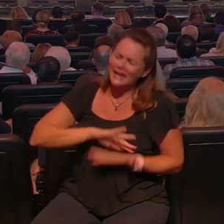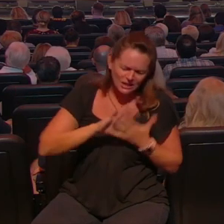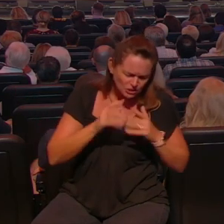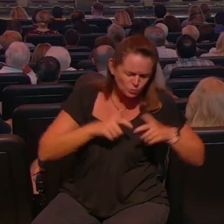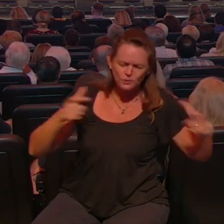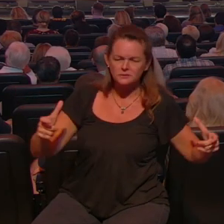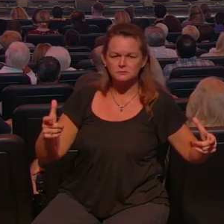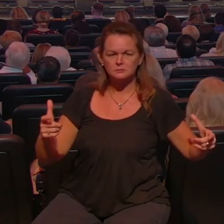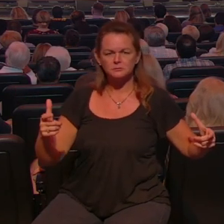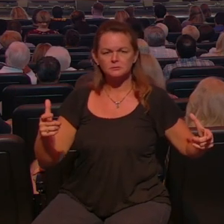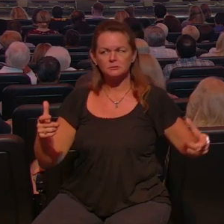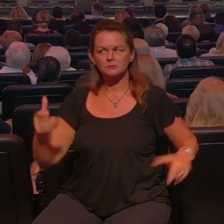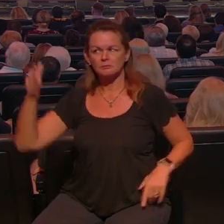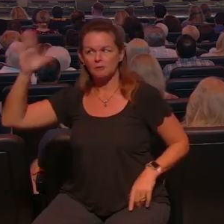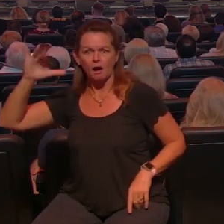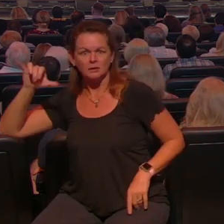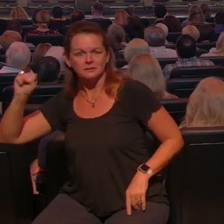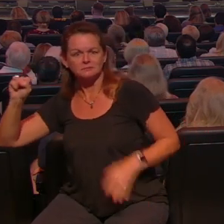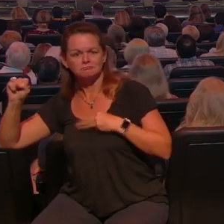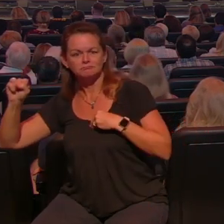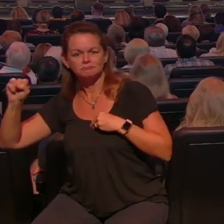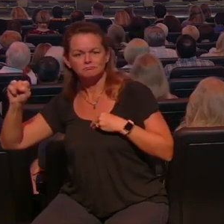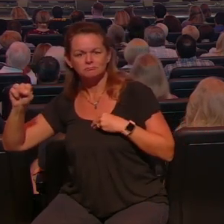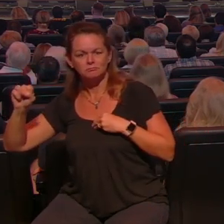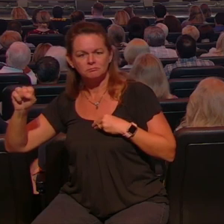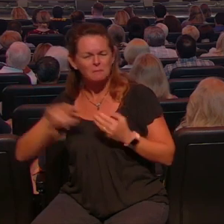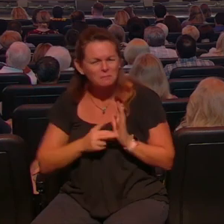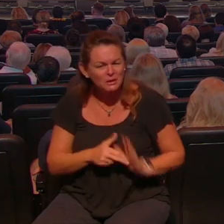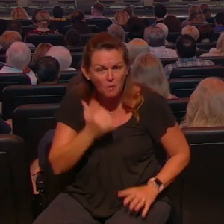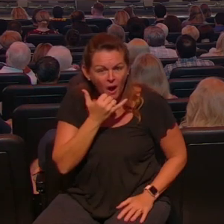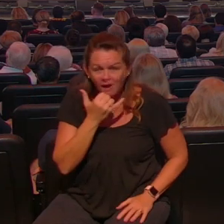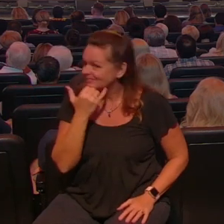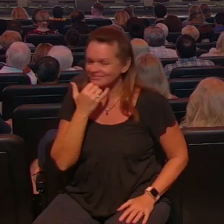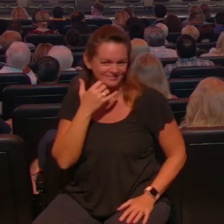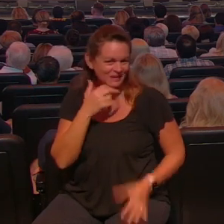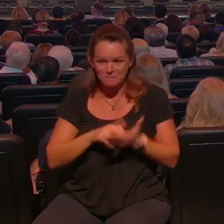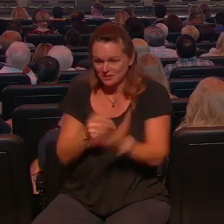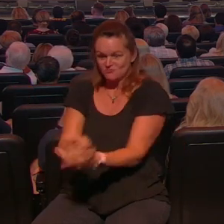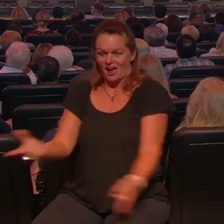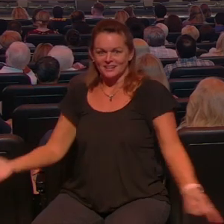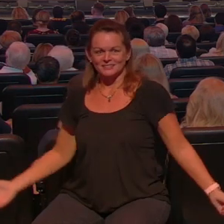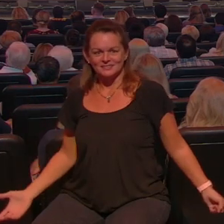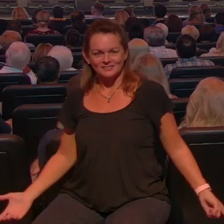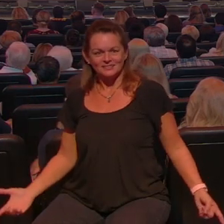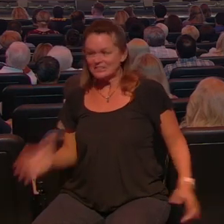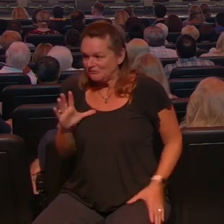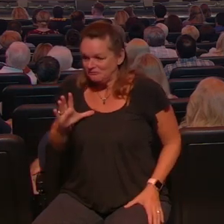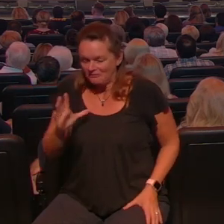God answer that prayer I don't think it's wrong to pray and ask God to bless you so that you can be a